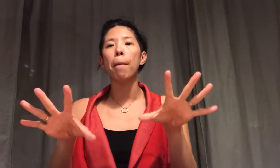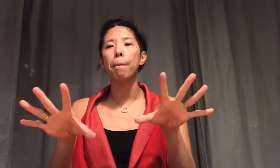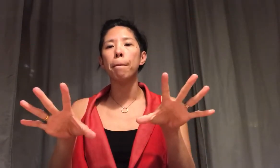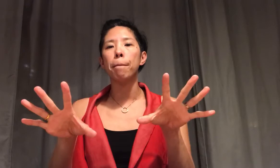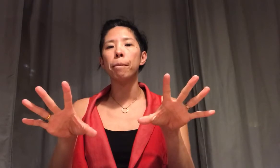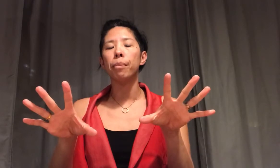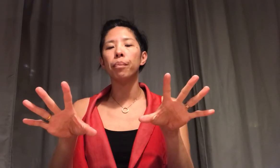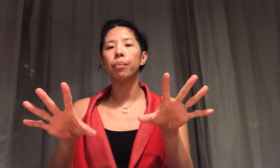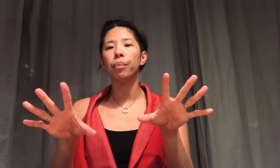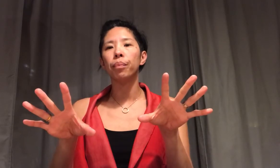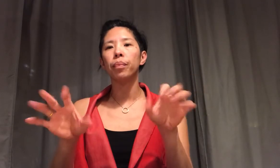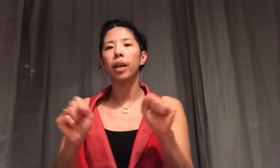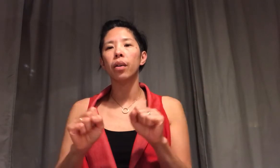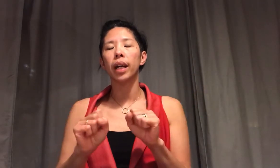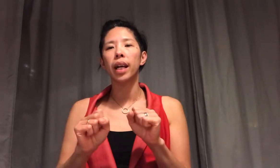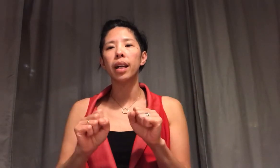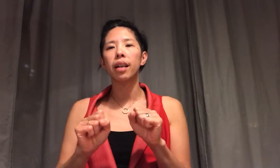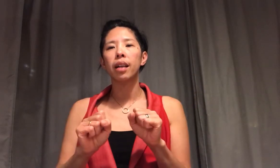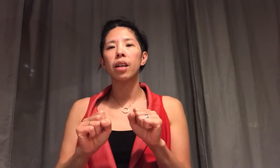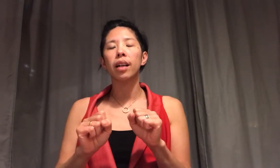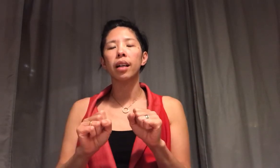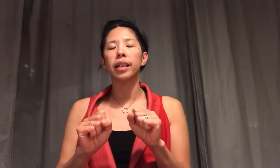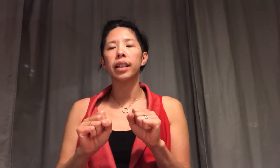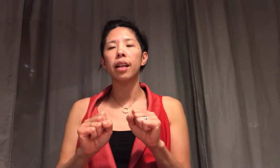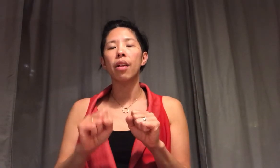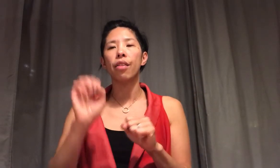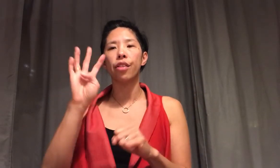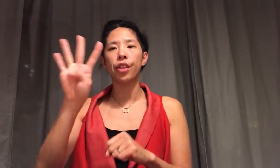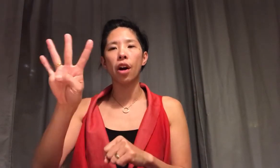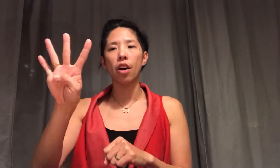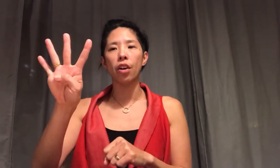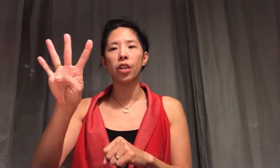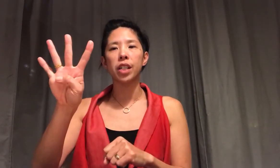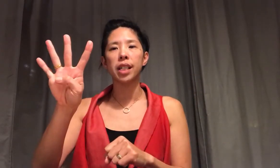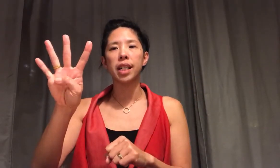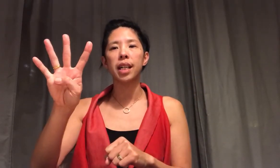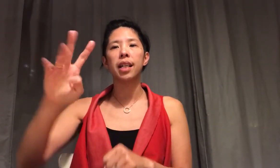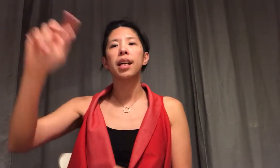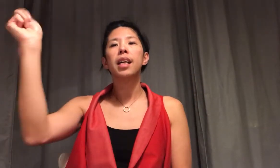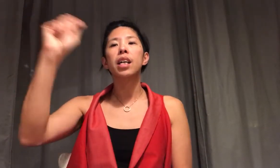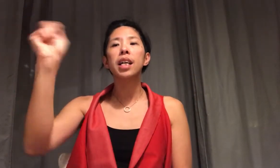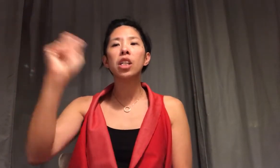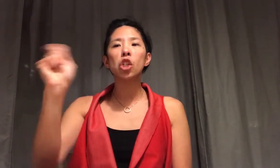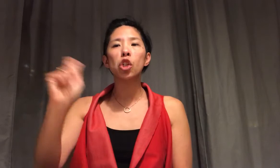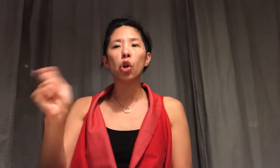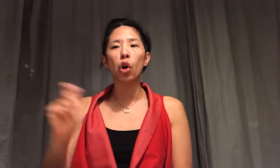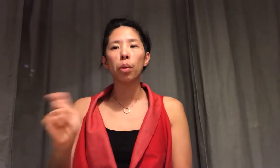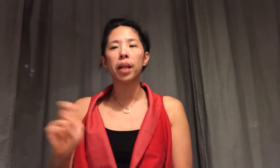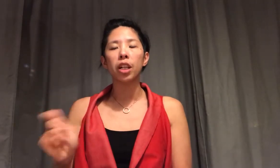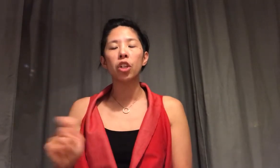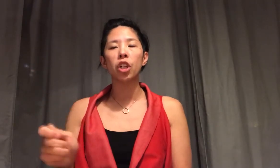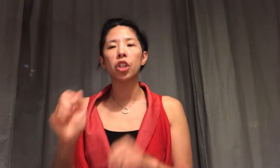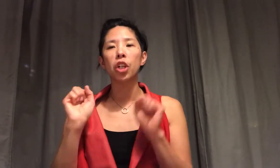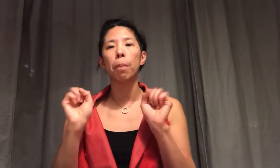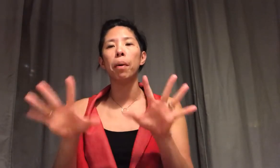okay color in Thursday it's stormy boom